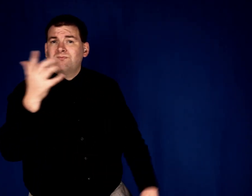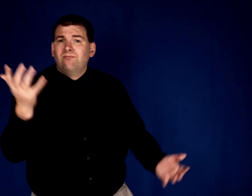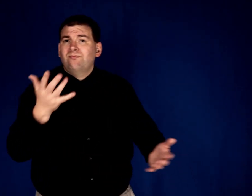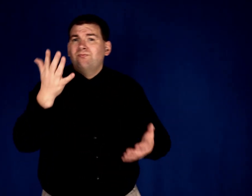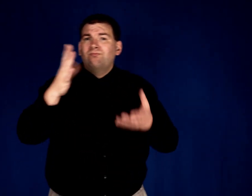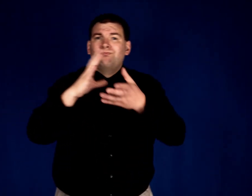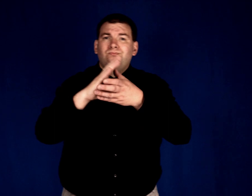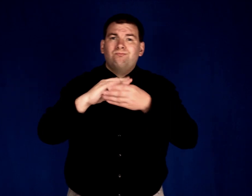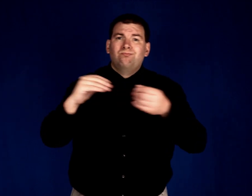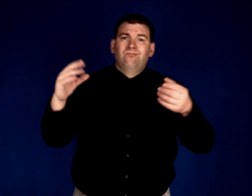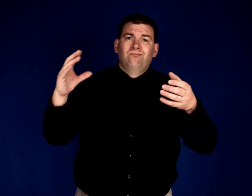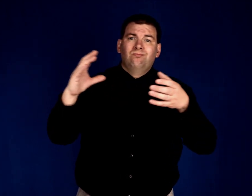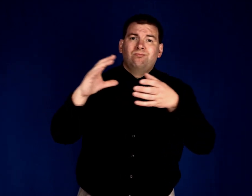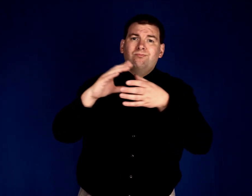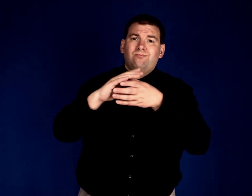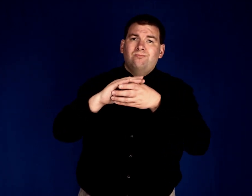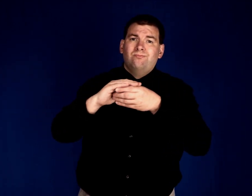do you say?